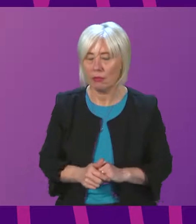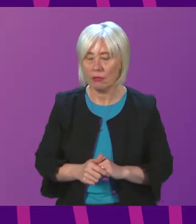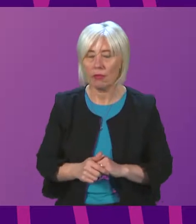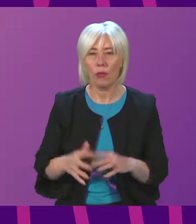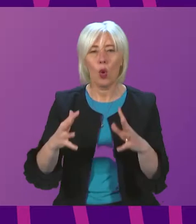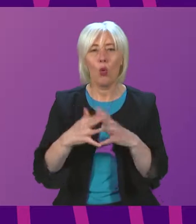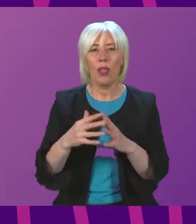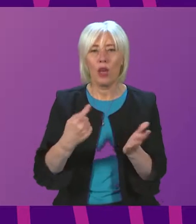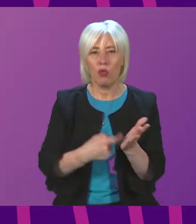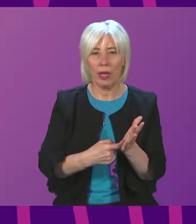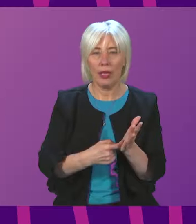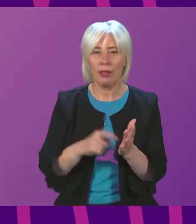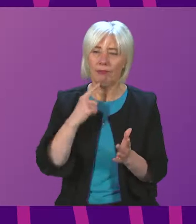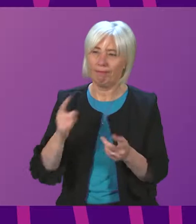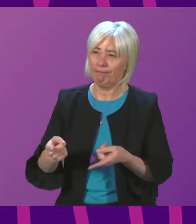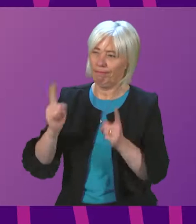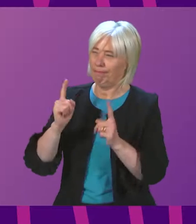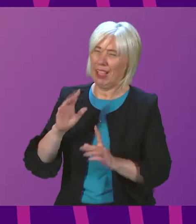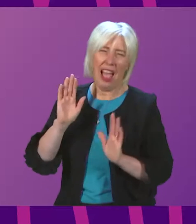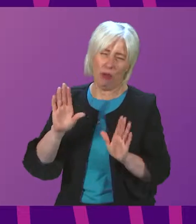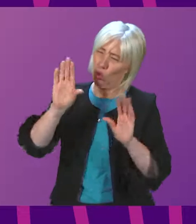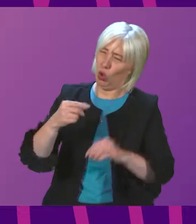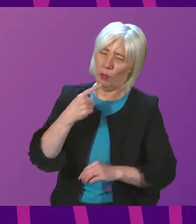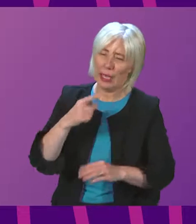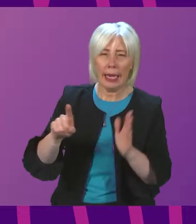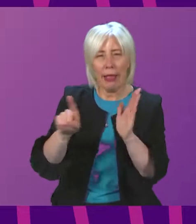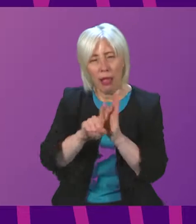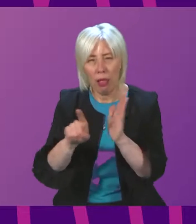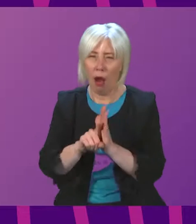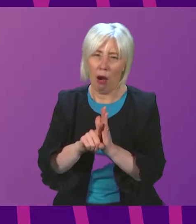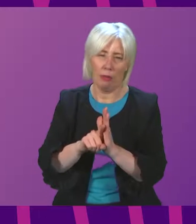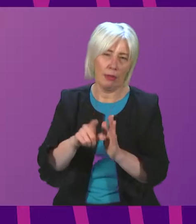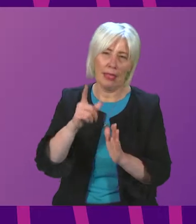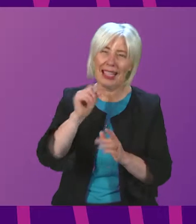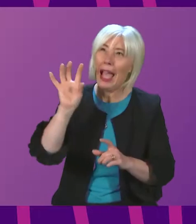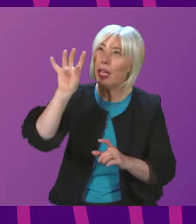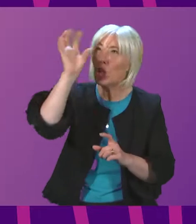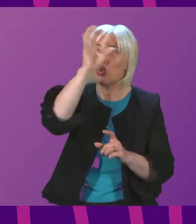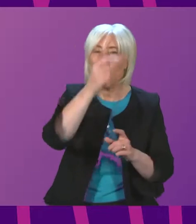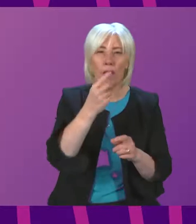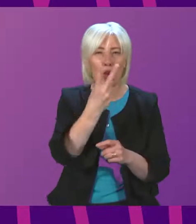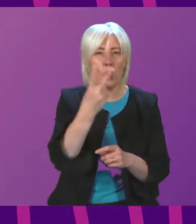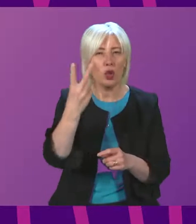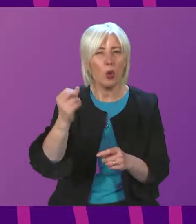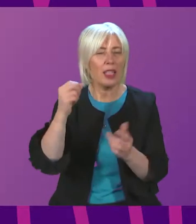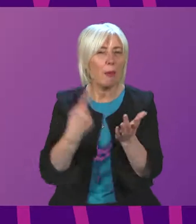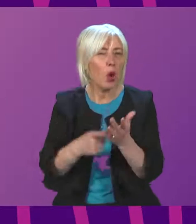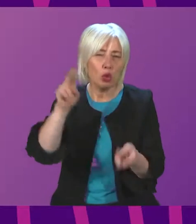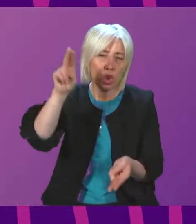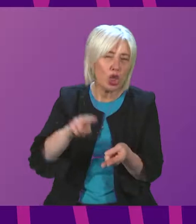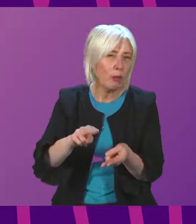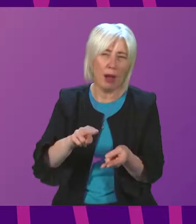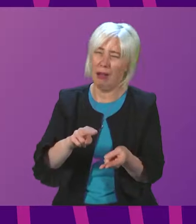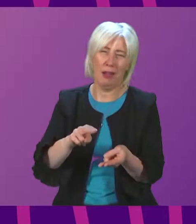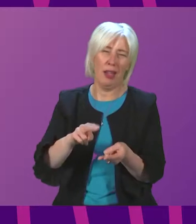Gordon Macdonald. The Minister must really stop saying that the alarms can be installed for £220 or less. The figures are